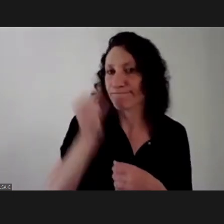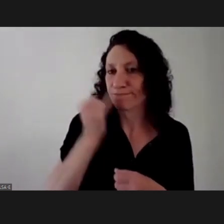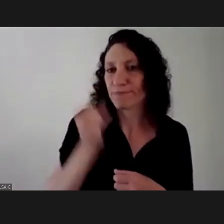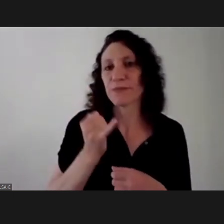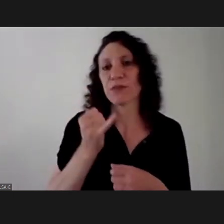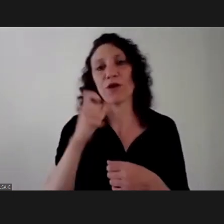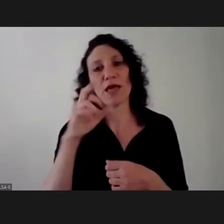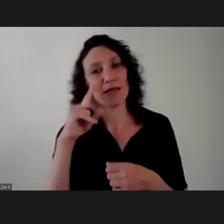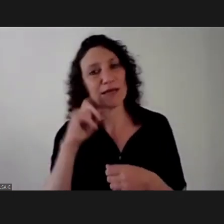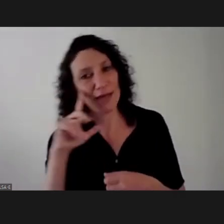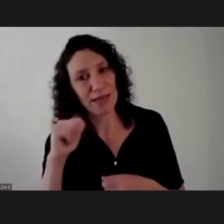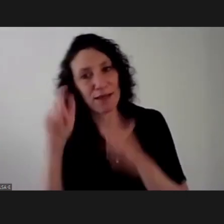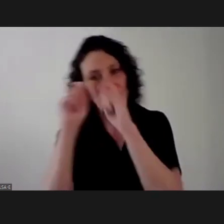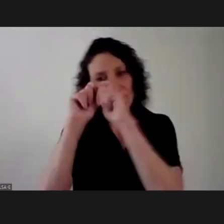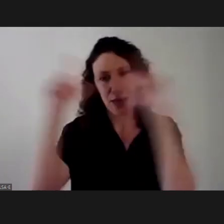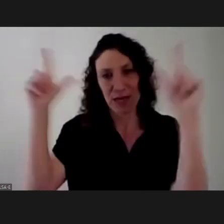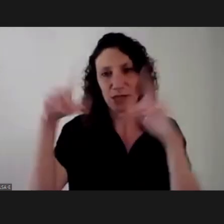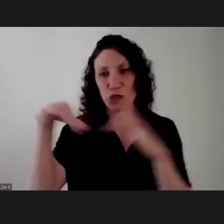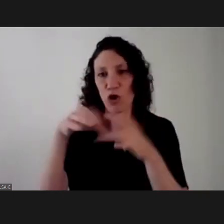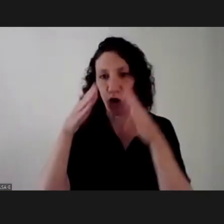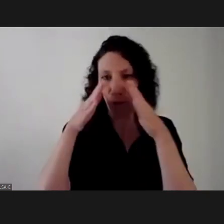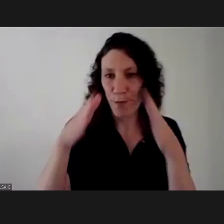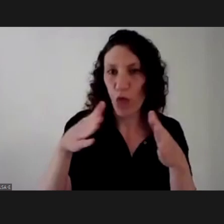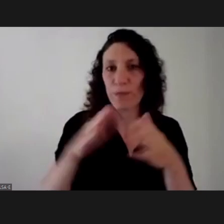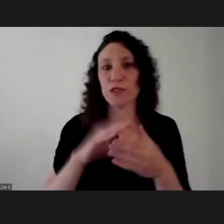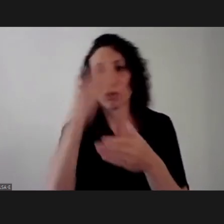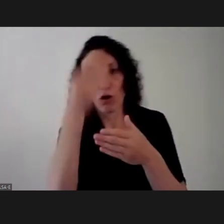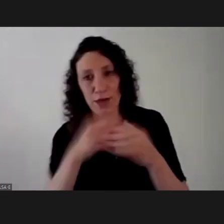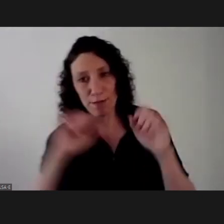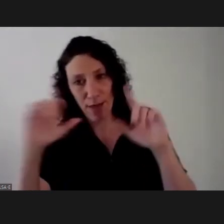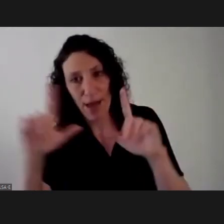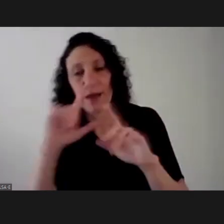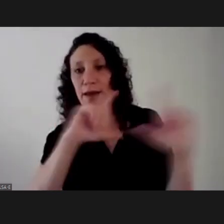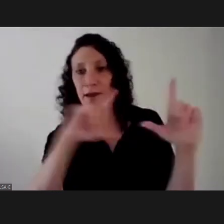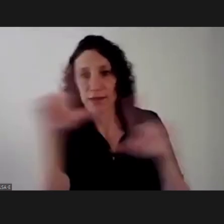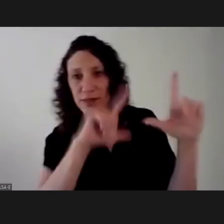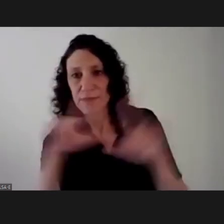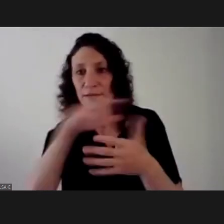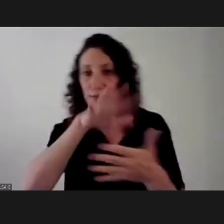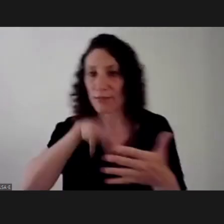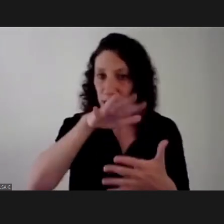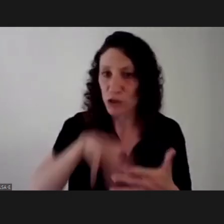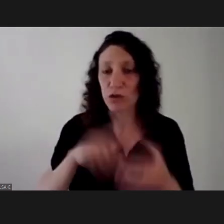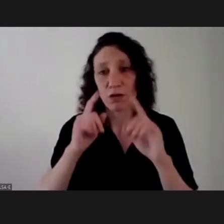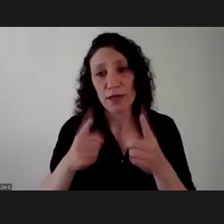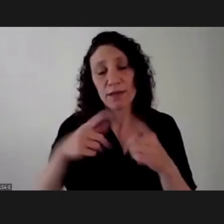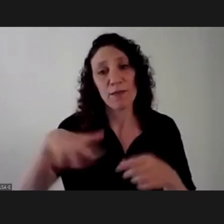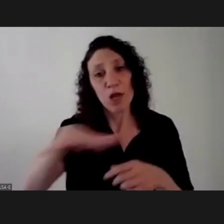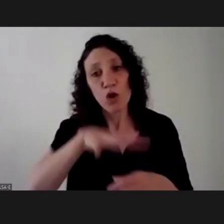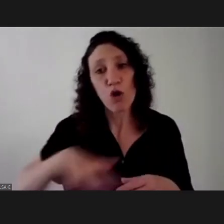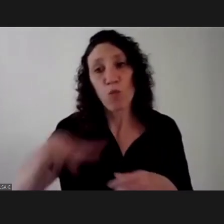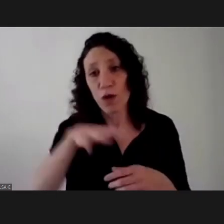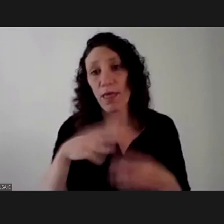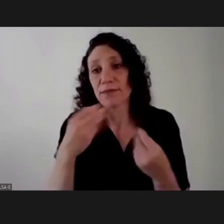Thank is my real conversation, that this is like moment.